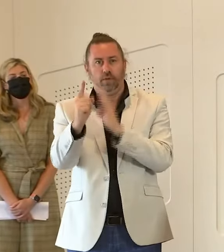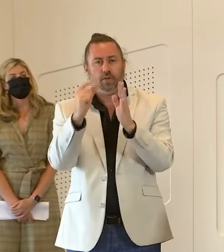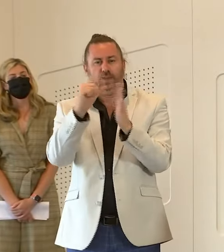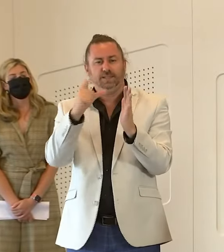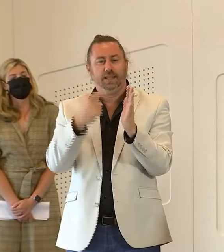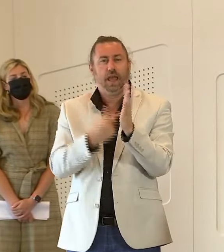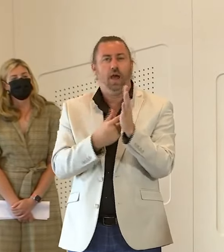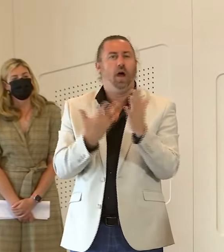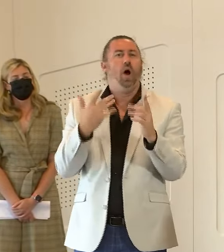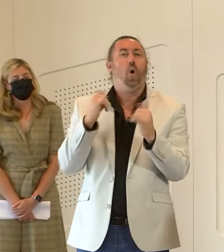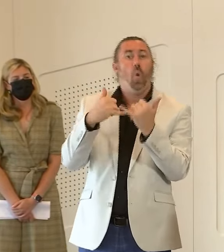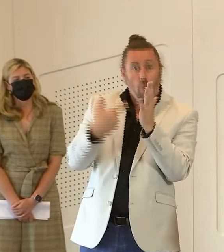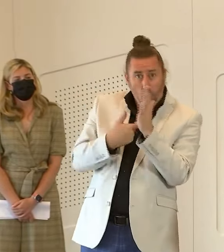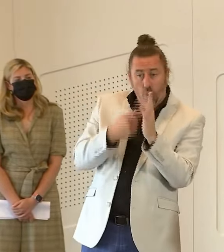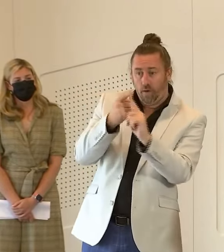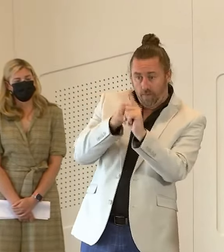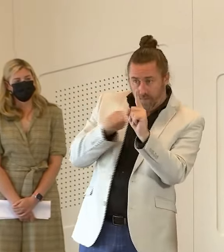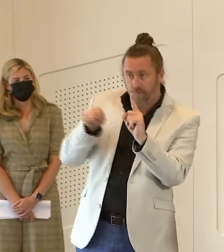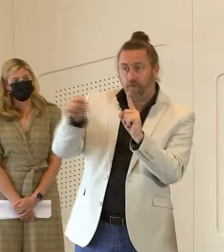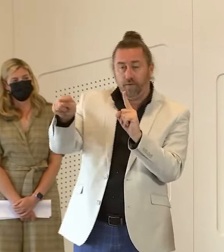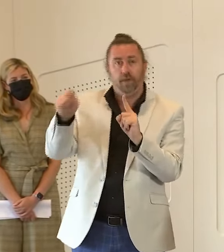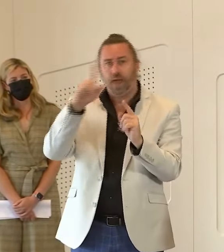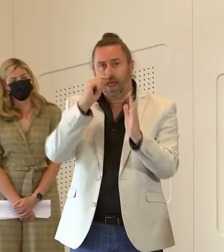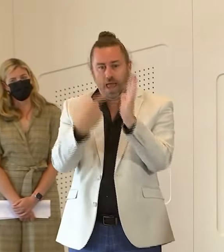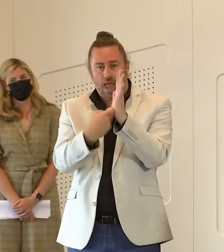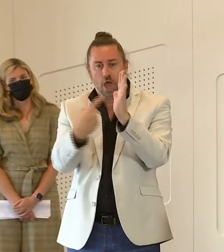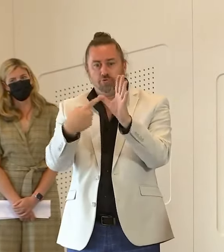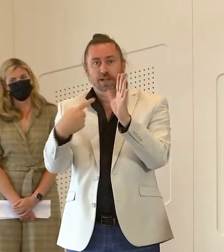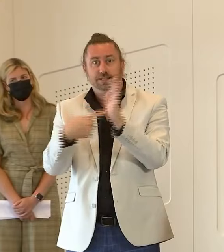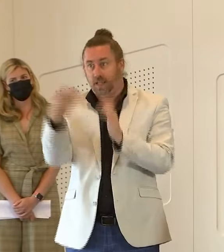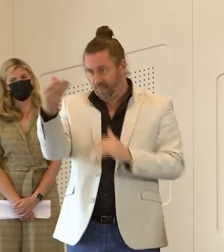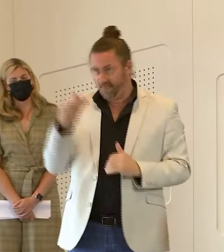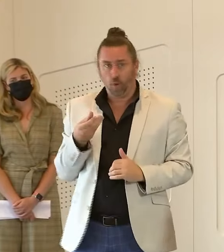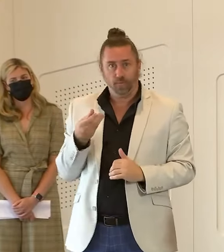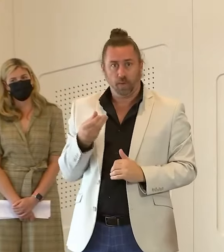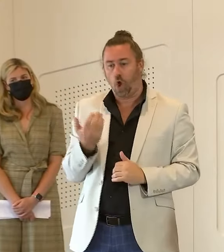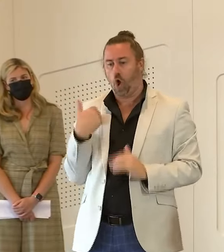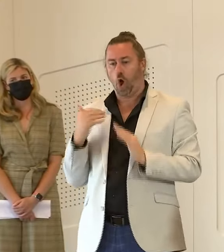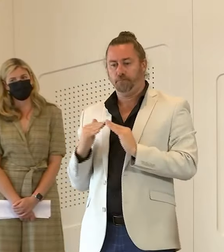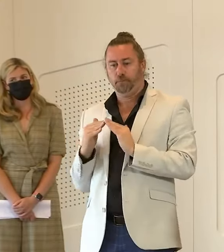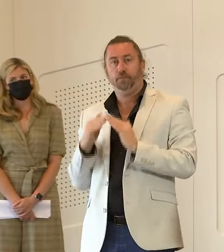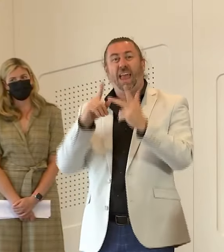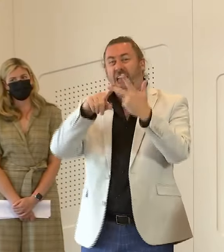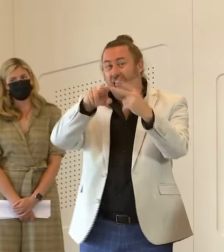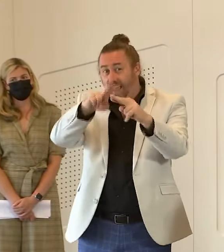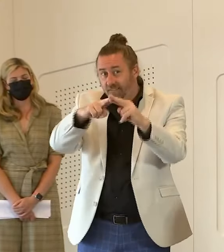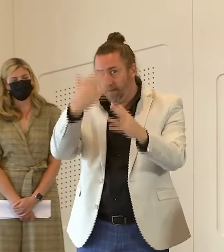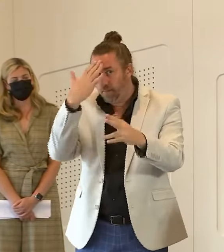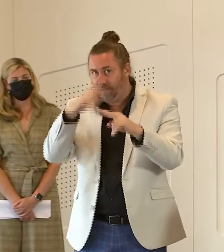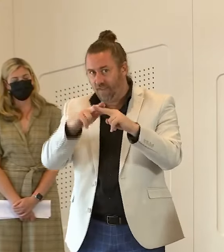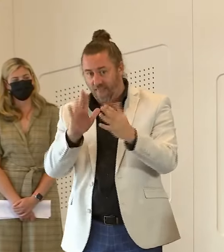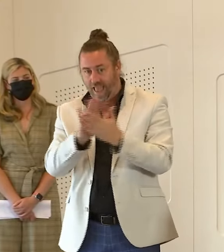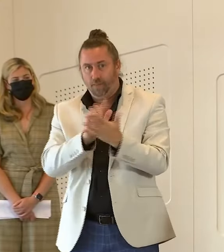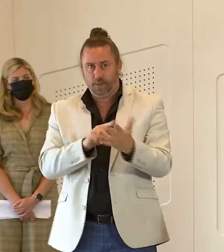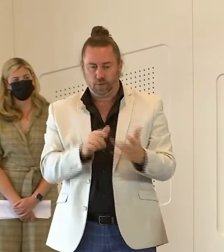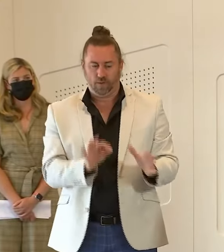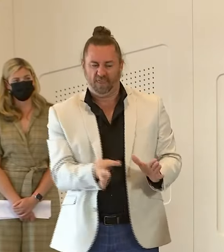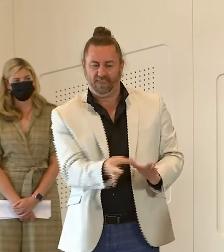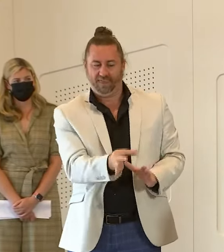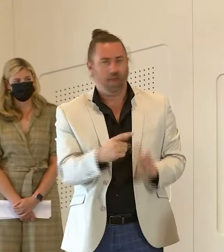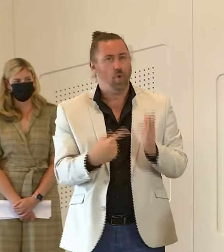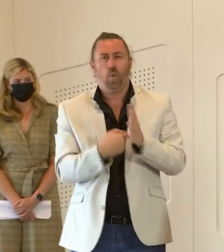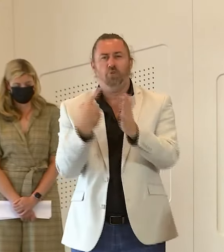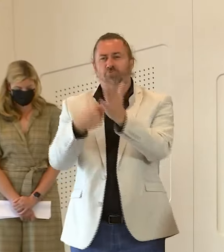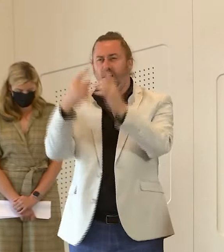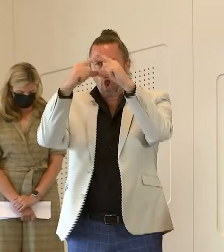priority if uh to to take a rapid antigen test home if the parent's comfortable in giving that test at home to their young child so